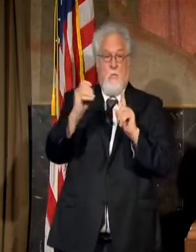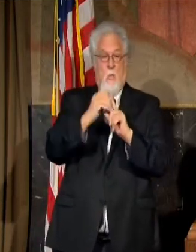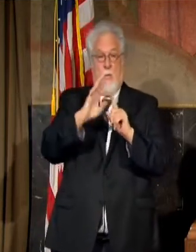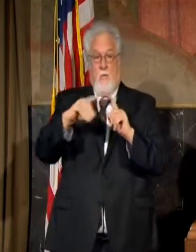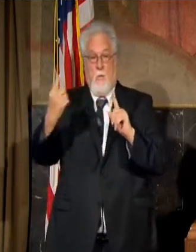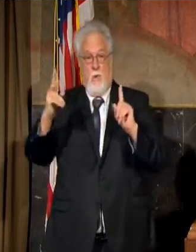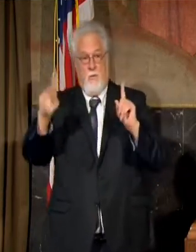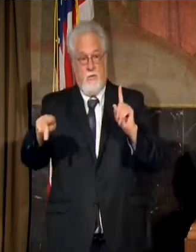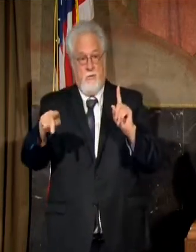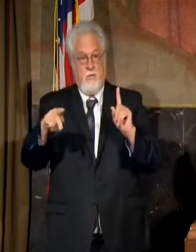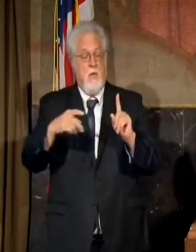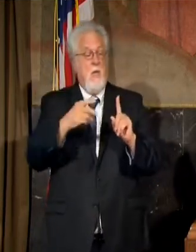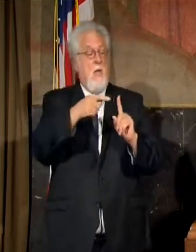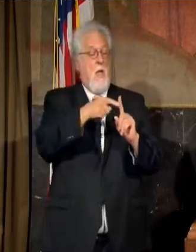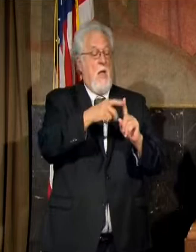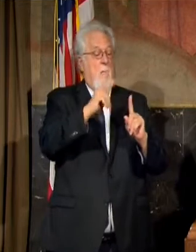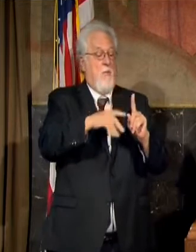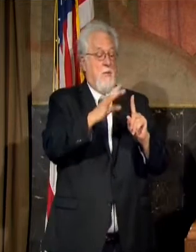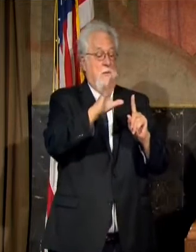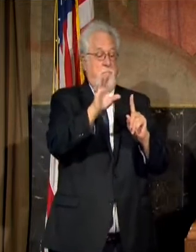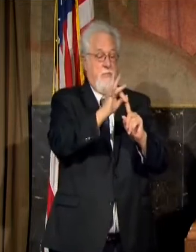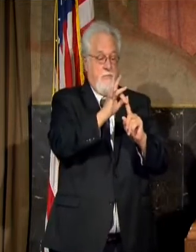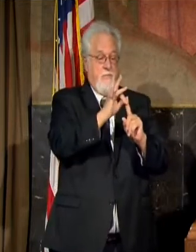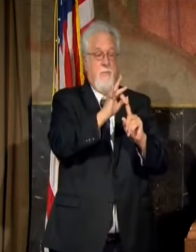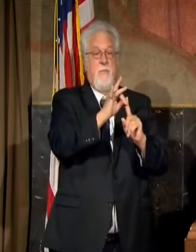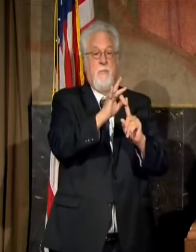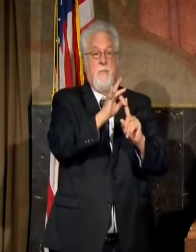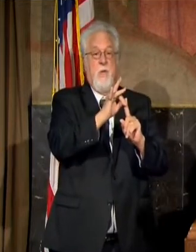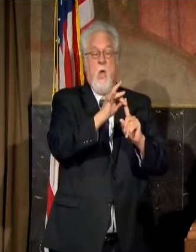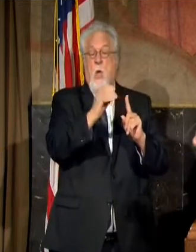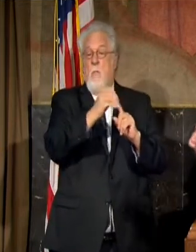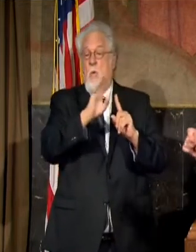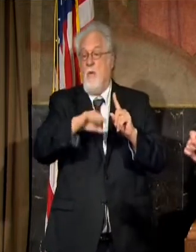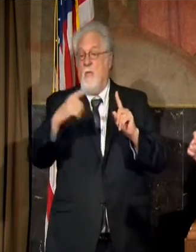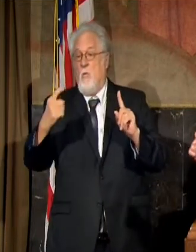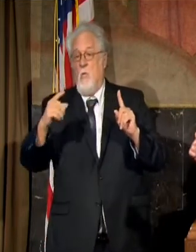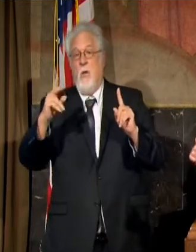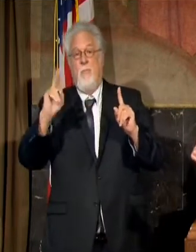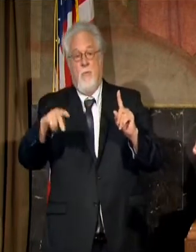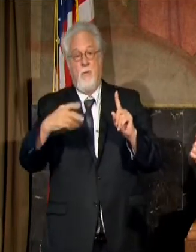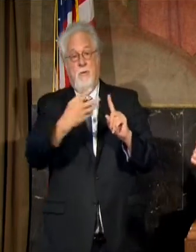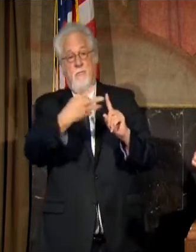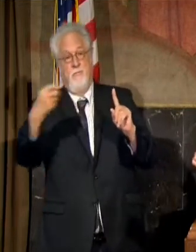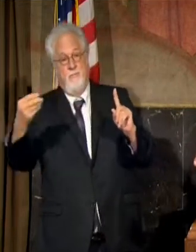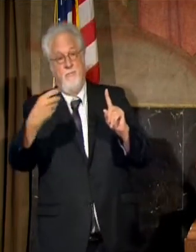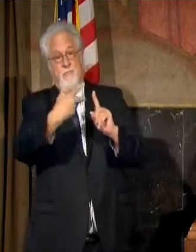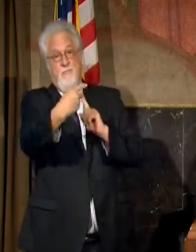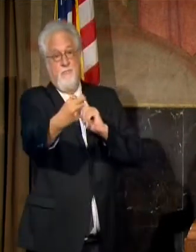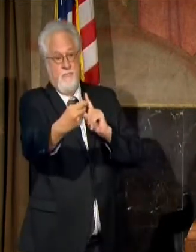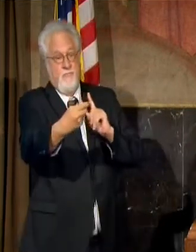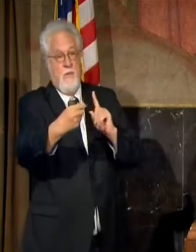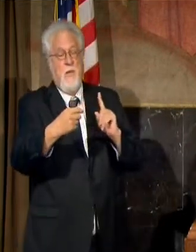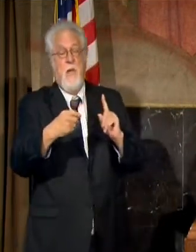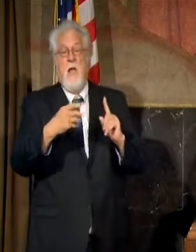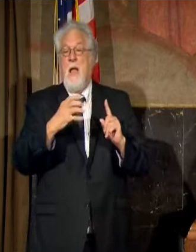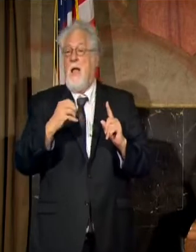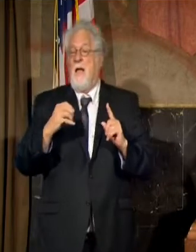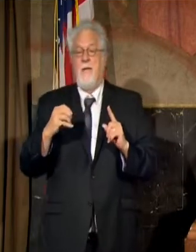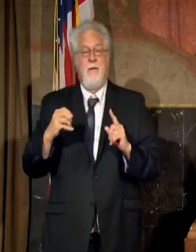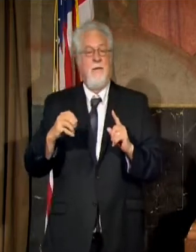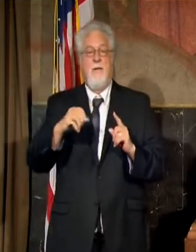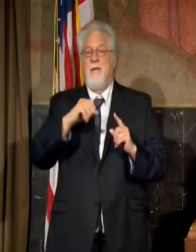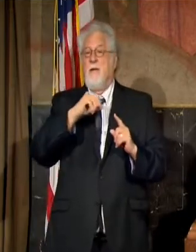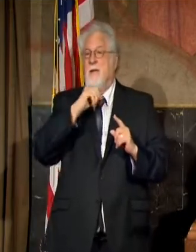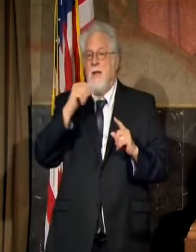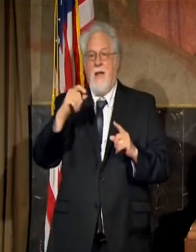for every person who's infected, more than one additional person will be infected. And so you're not